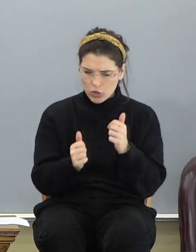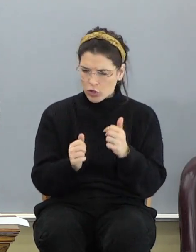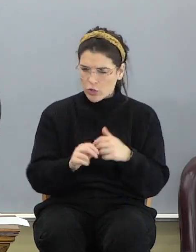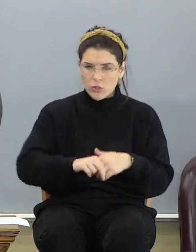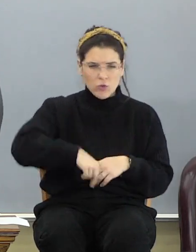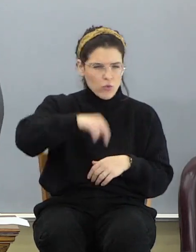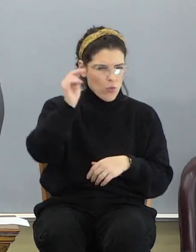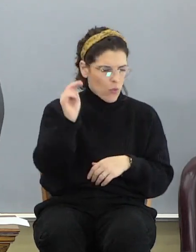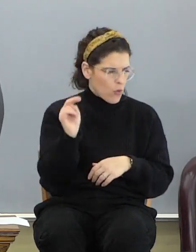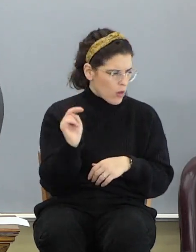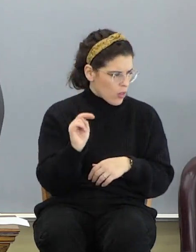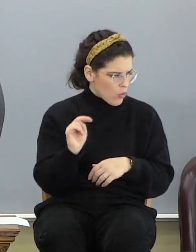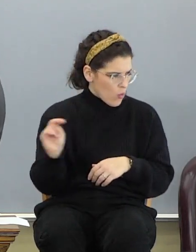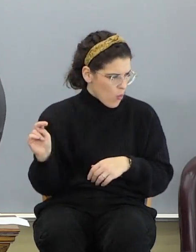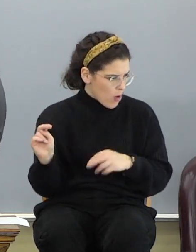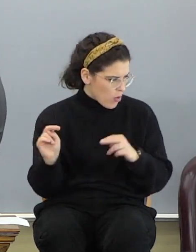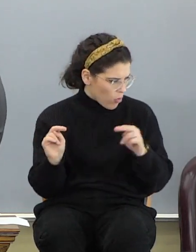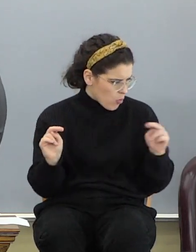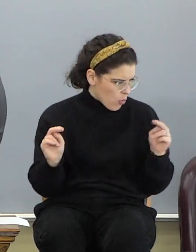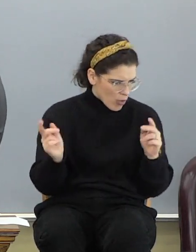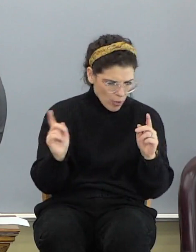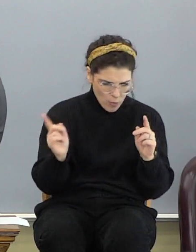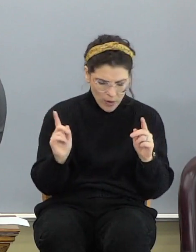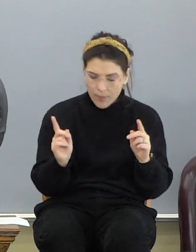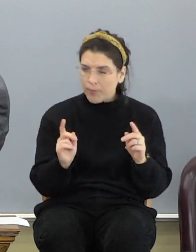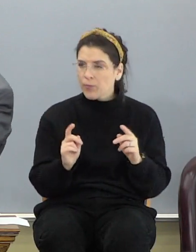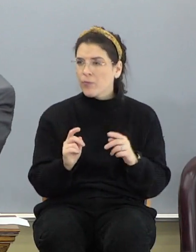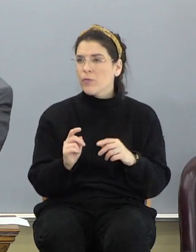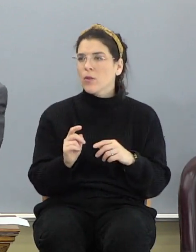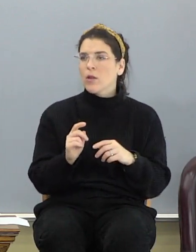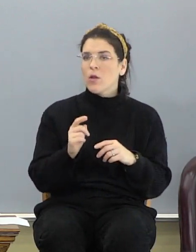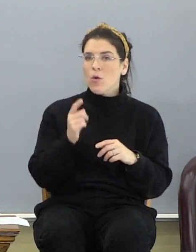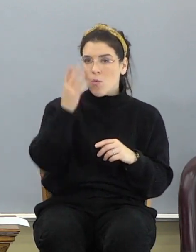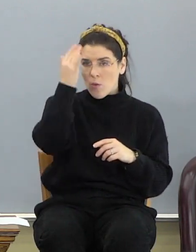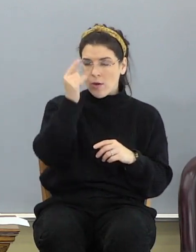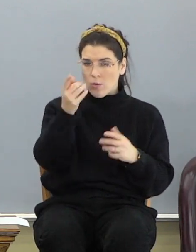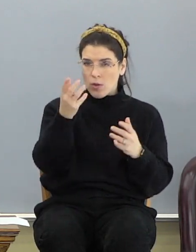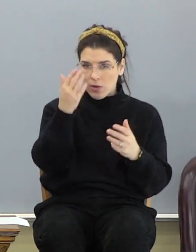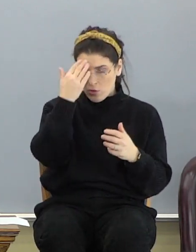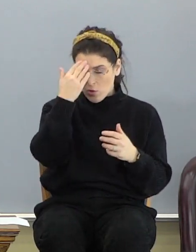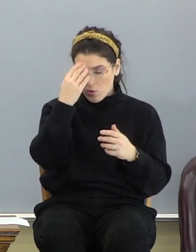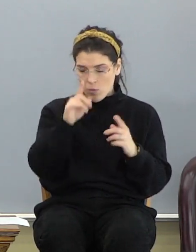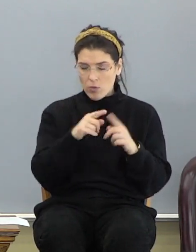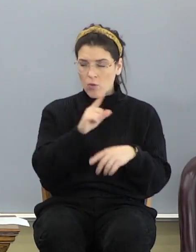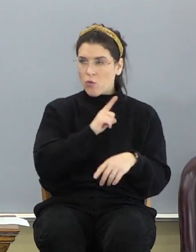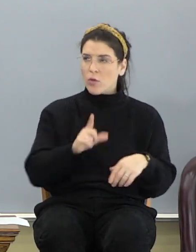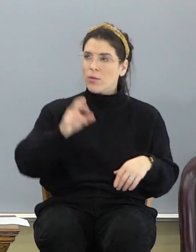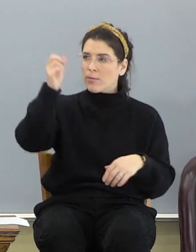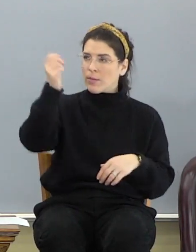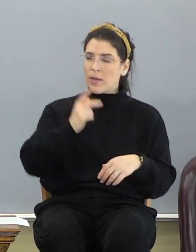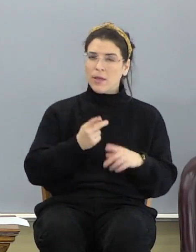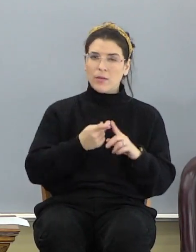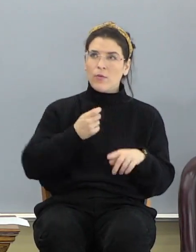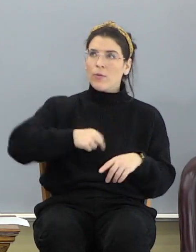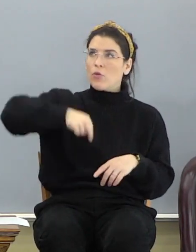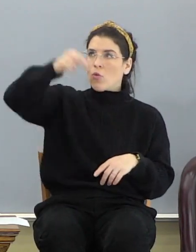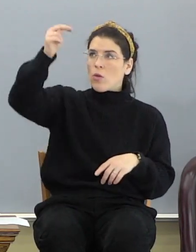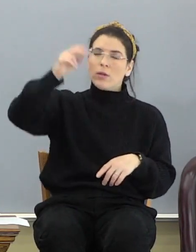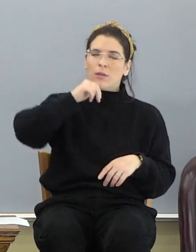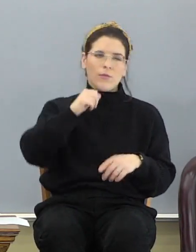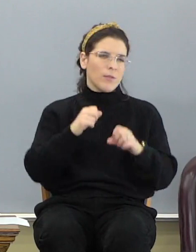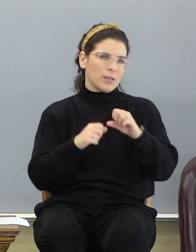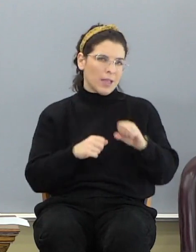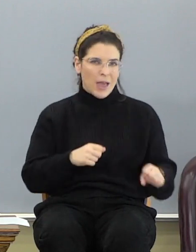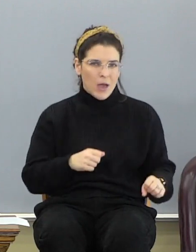North is that way. You know why you want to know? When the Lord comes, where He's going to come out of? He doesn't come out of the south.